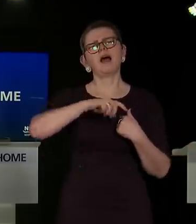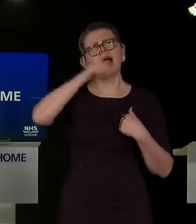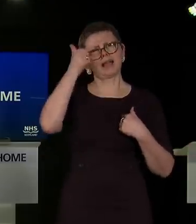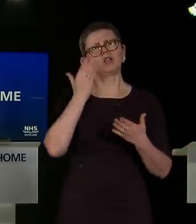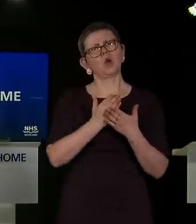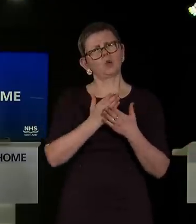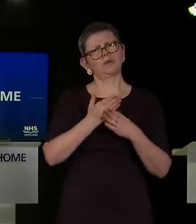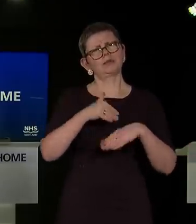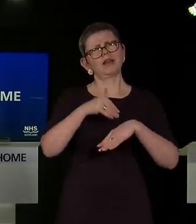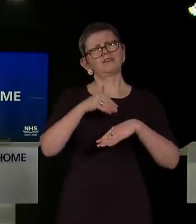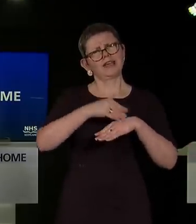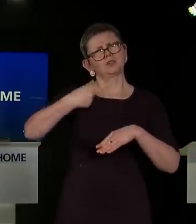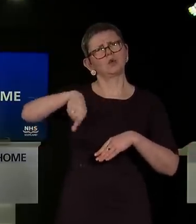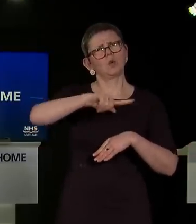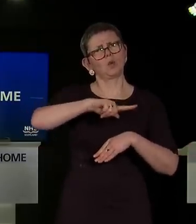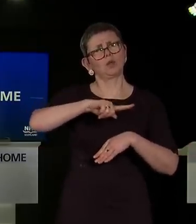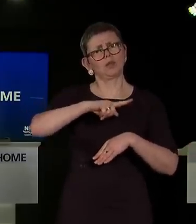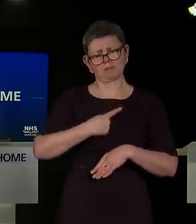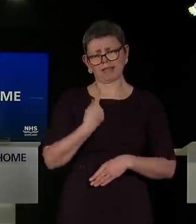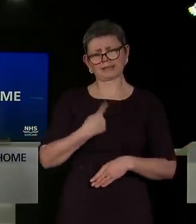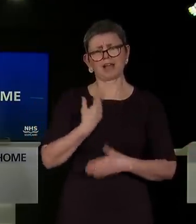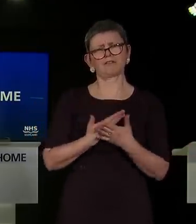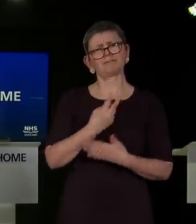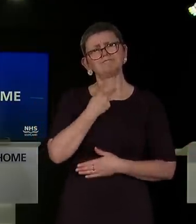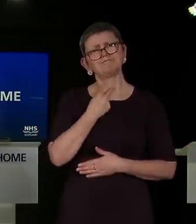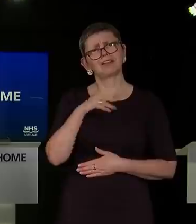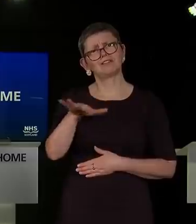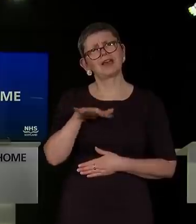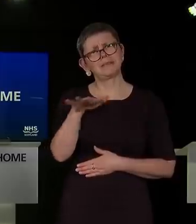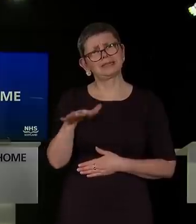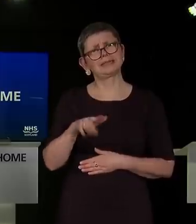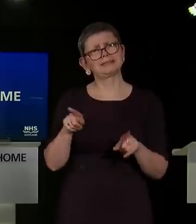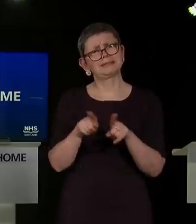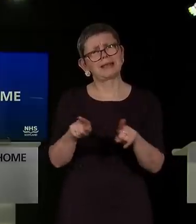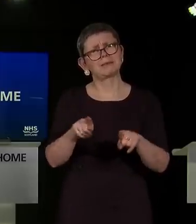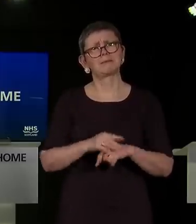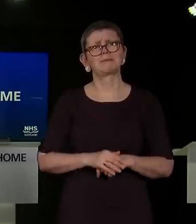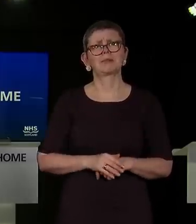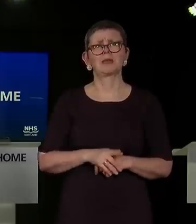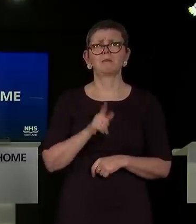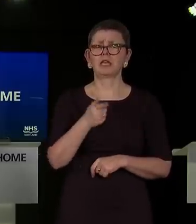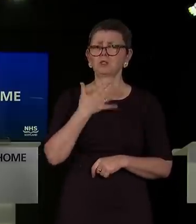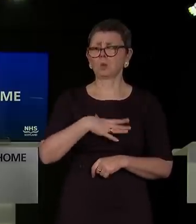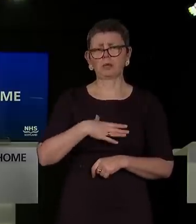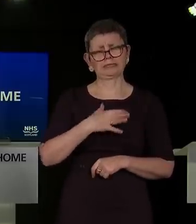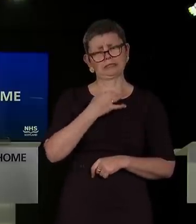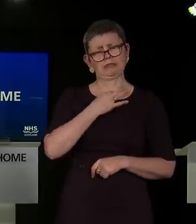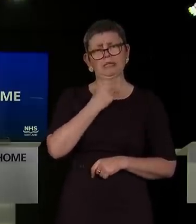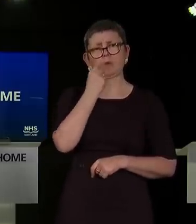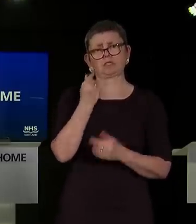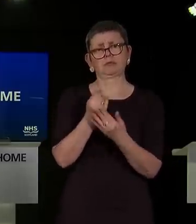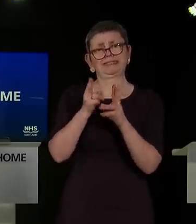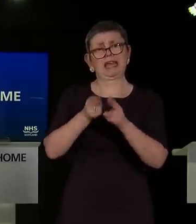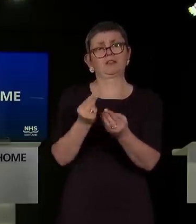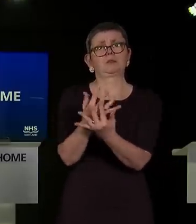this has on all of you. And as a citizen, I miss my family too. But I won't risk unnecessary deaths by acting